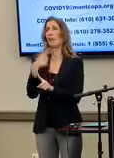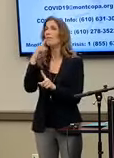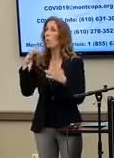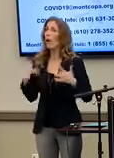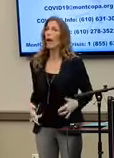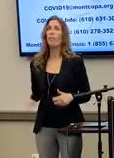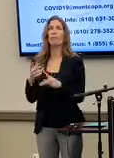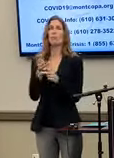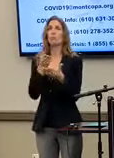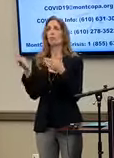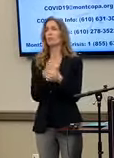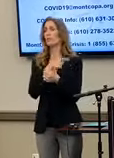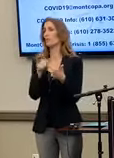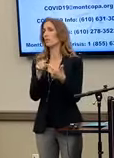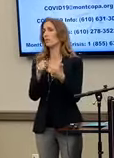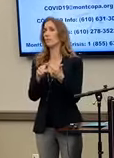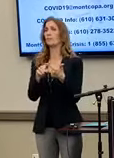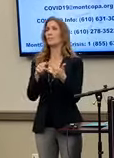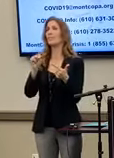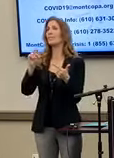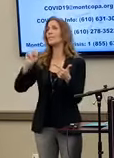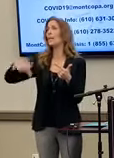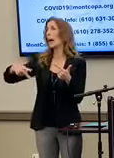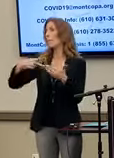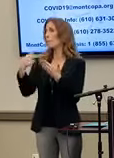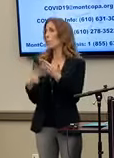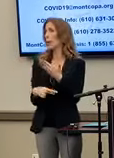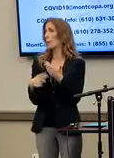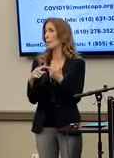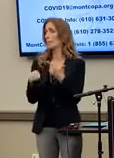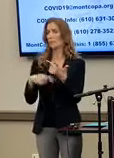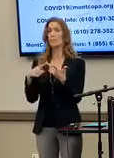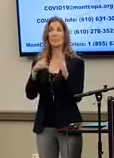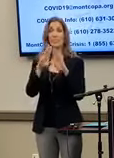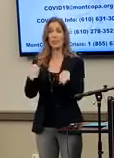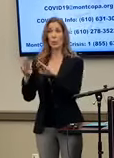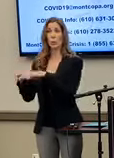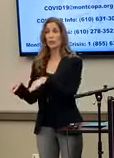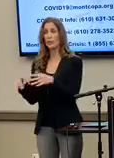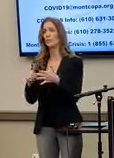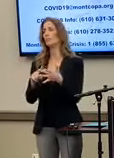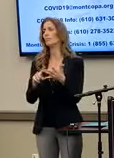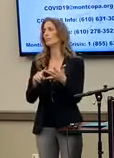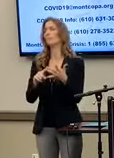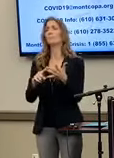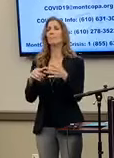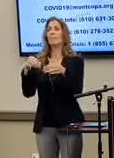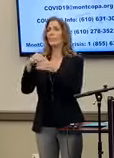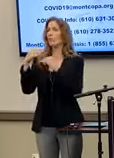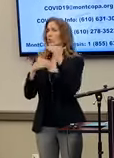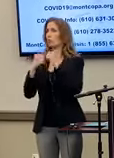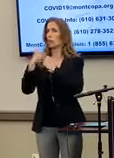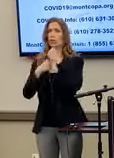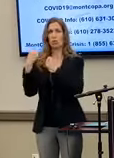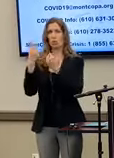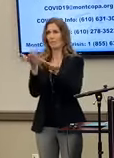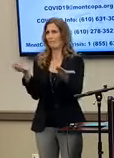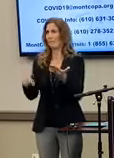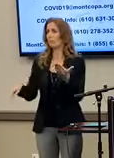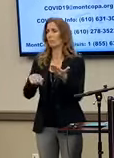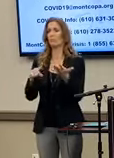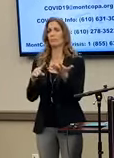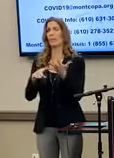services, for the SNAP program, for housing, for infrastructure, for